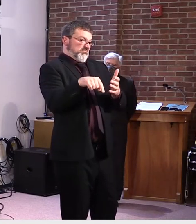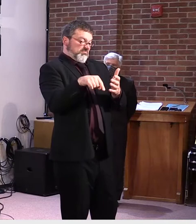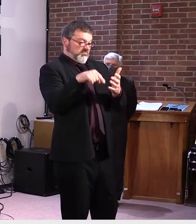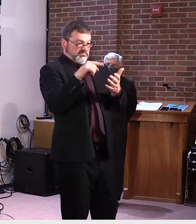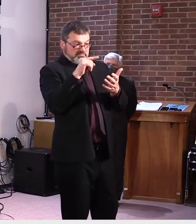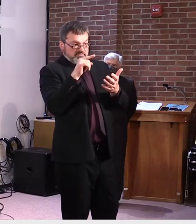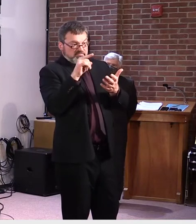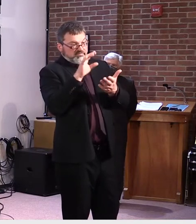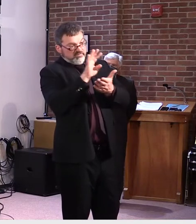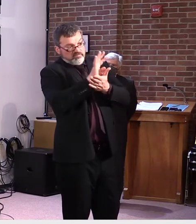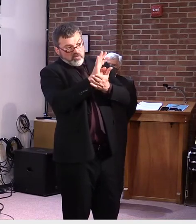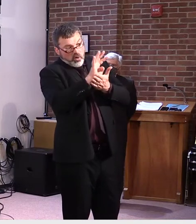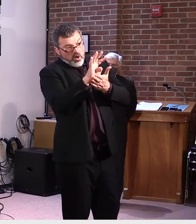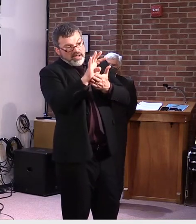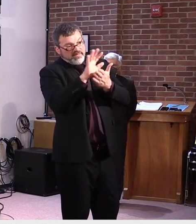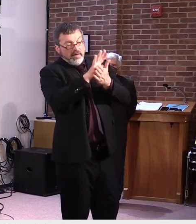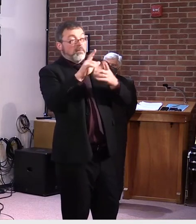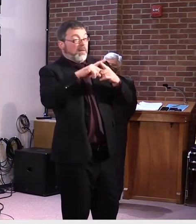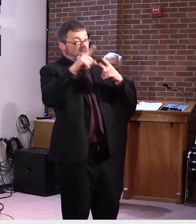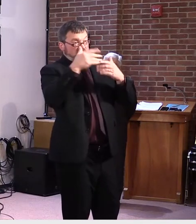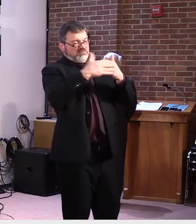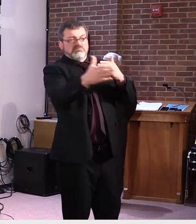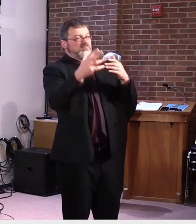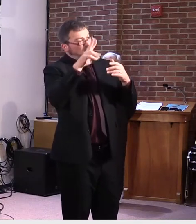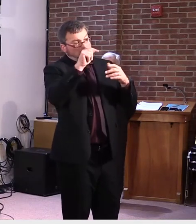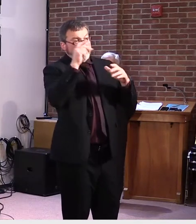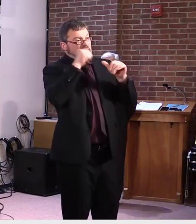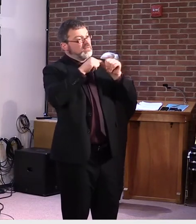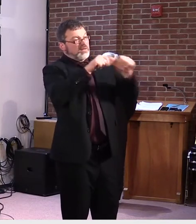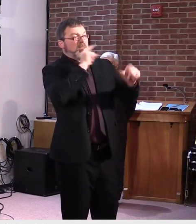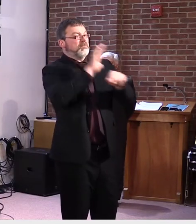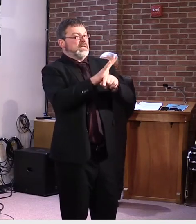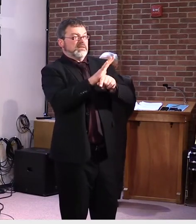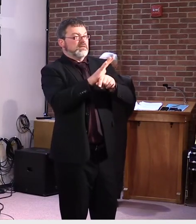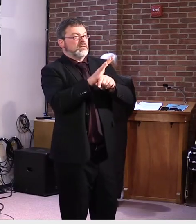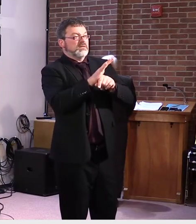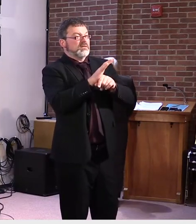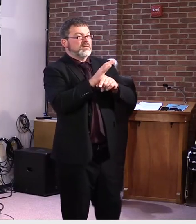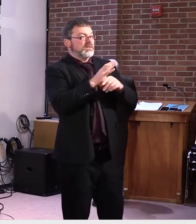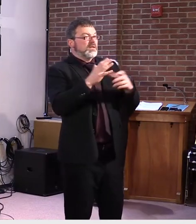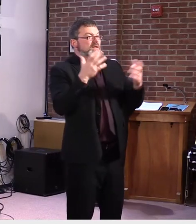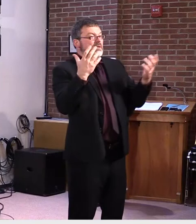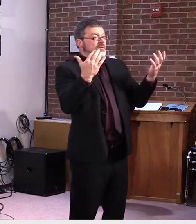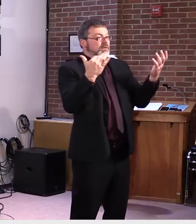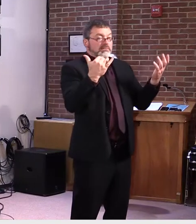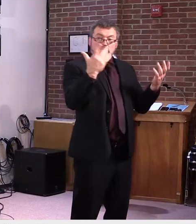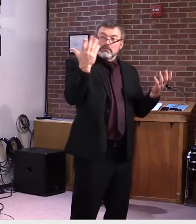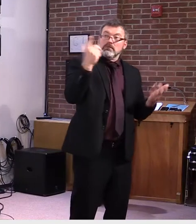as a stopgap measure between what the, uh, the Congress works out with the, uh, with the president.